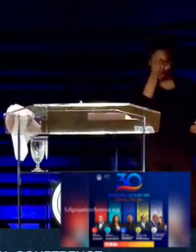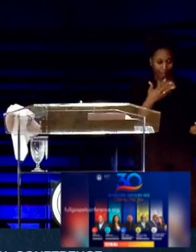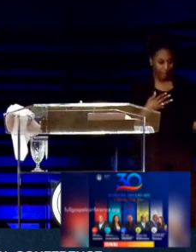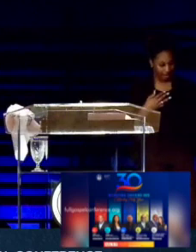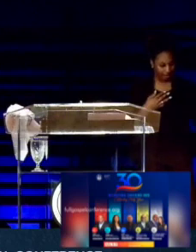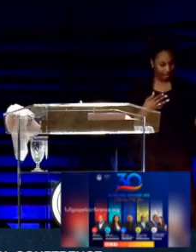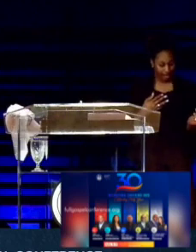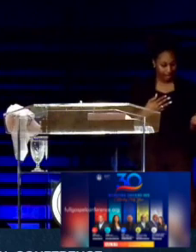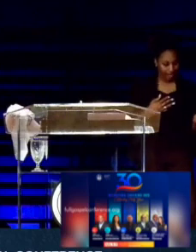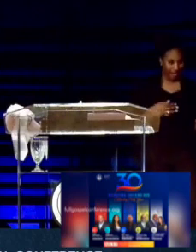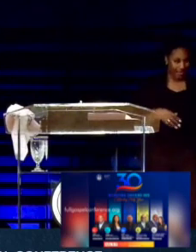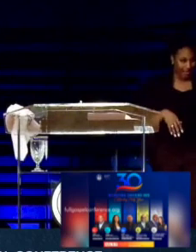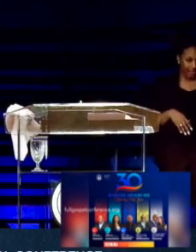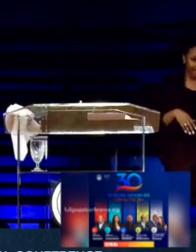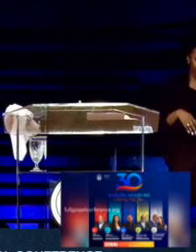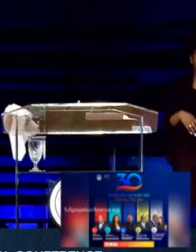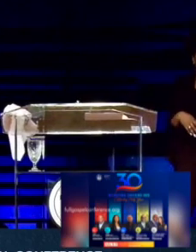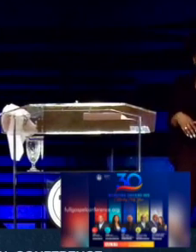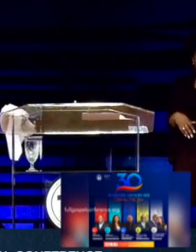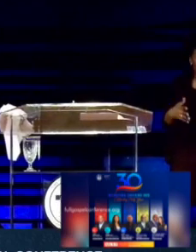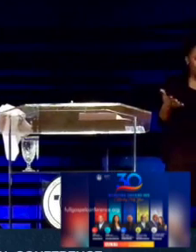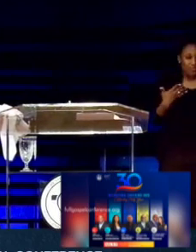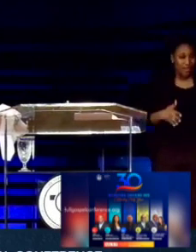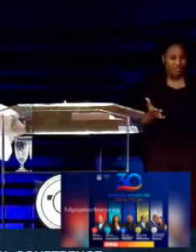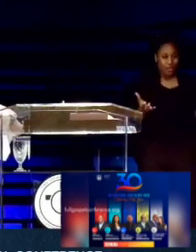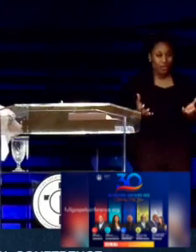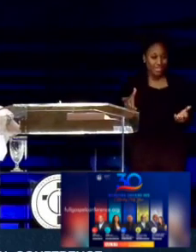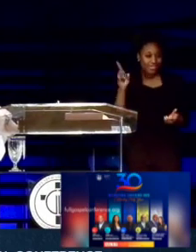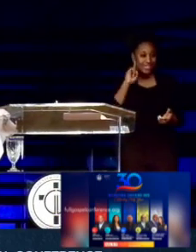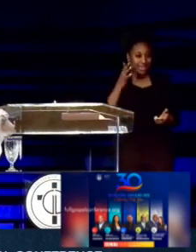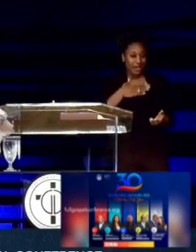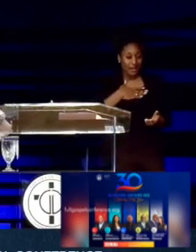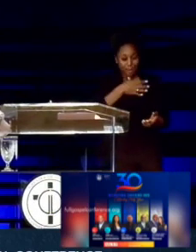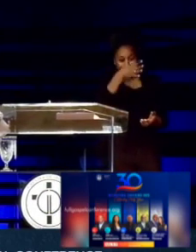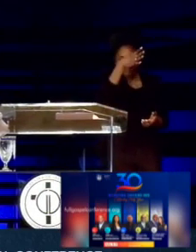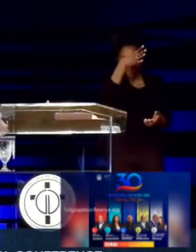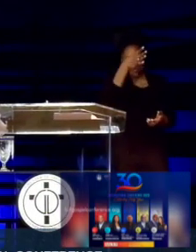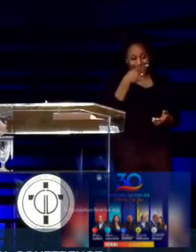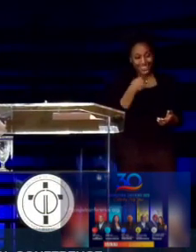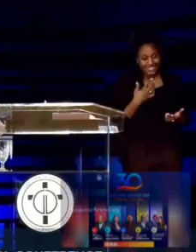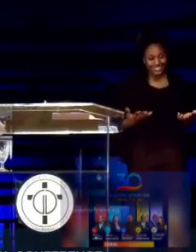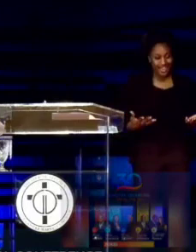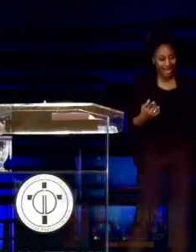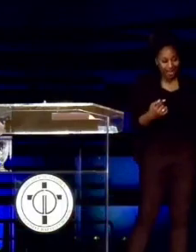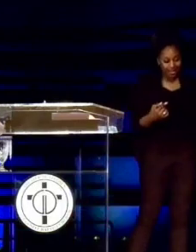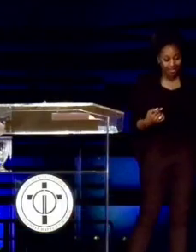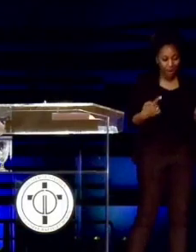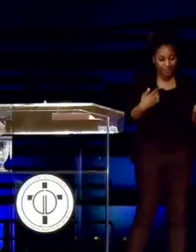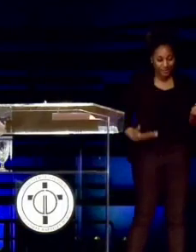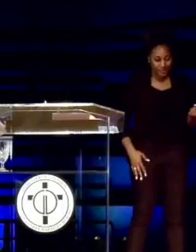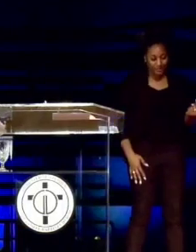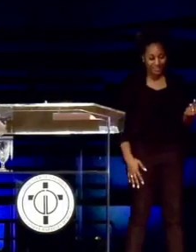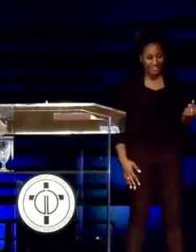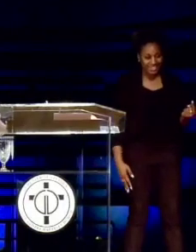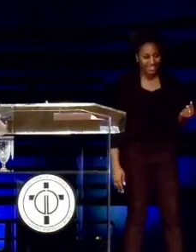Elder, you never wanted to hear my daddy say, come here to me.